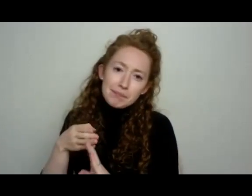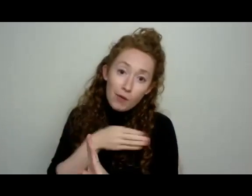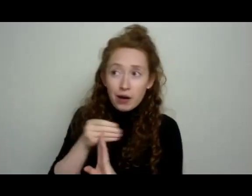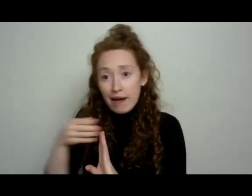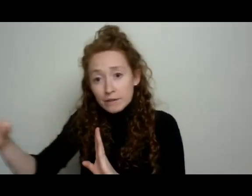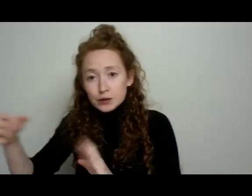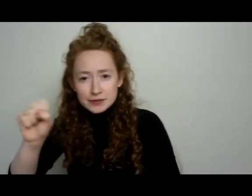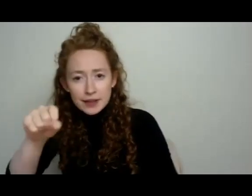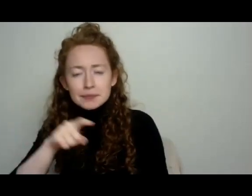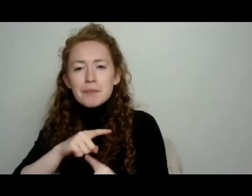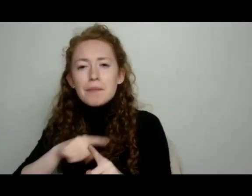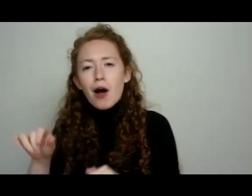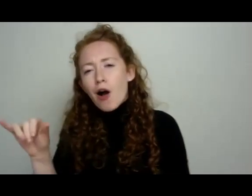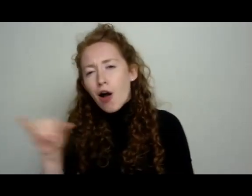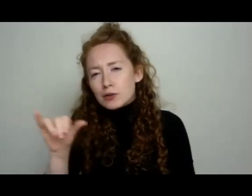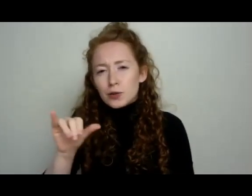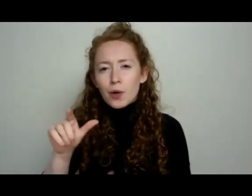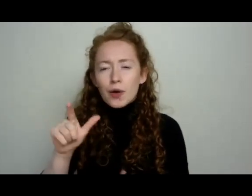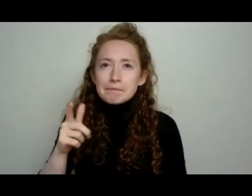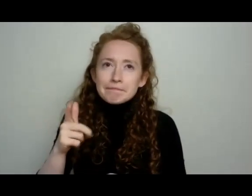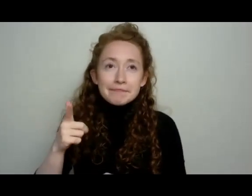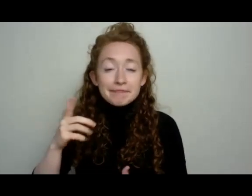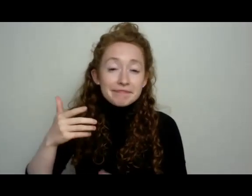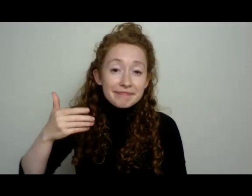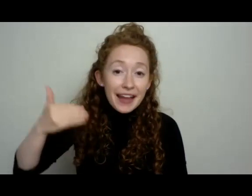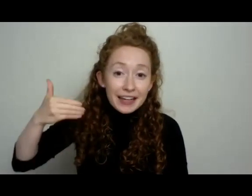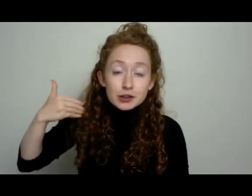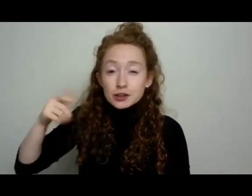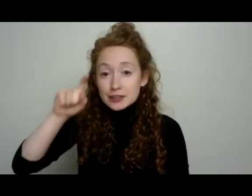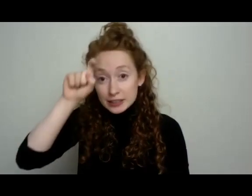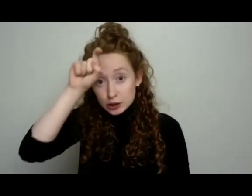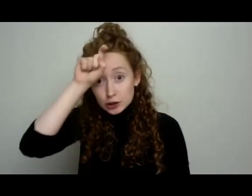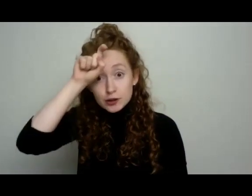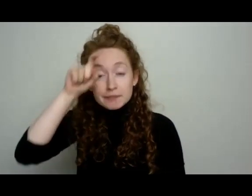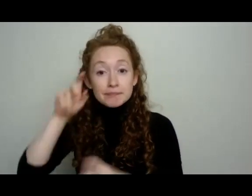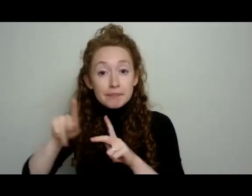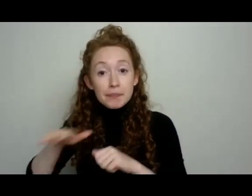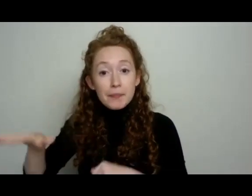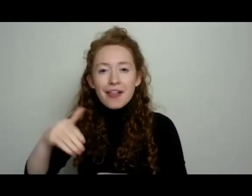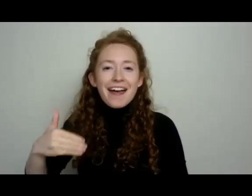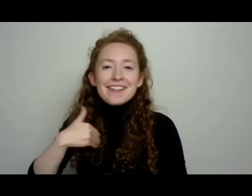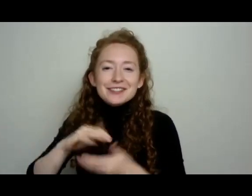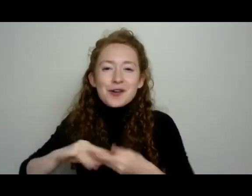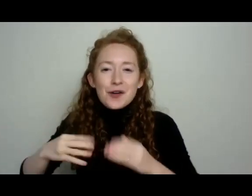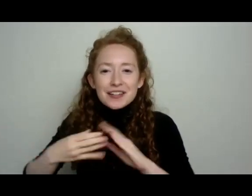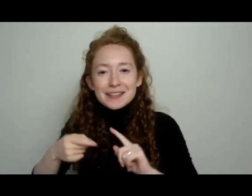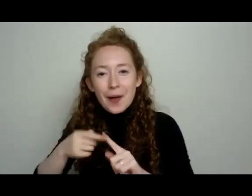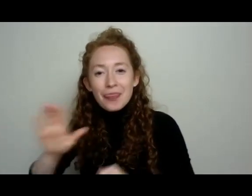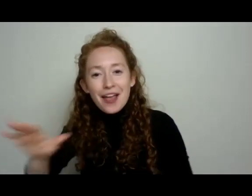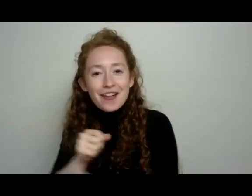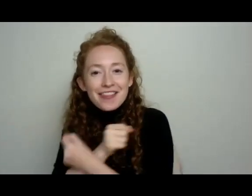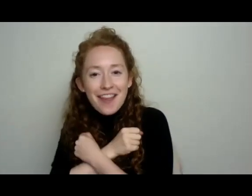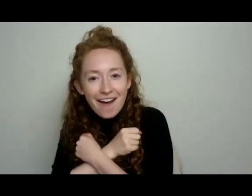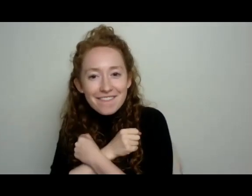But certainly the ancient Egyptians have some marvelous stories about their love of cucumbers. And I also recently learned that the